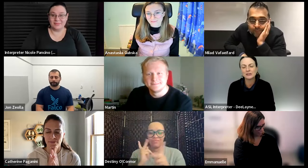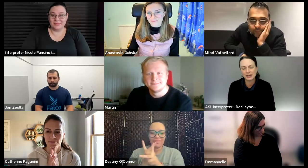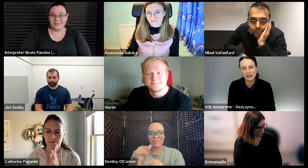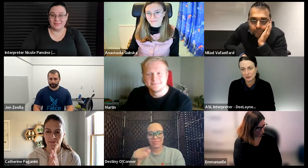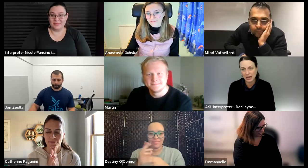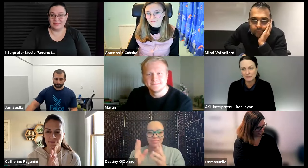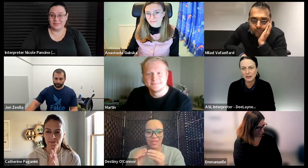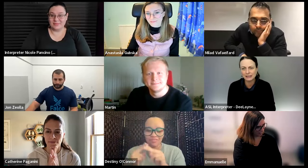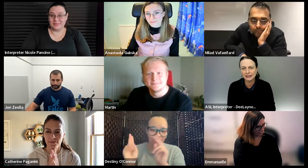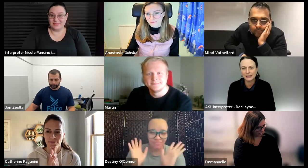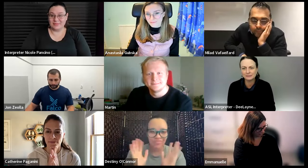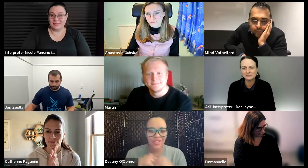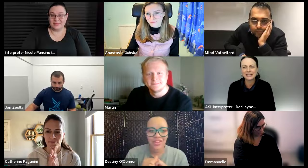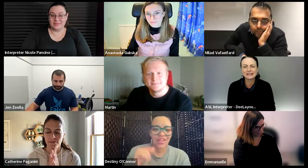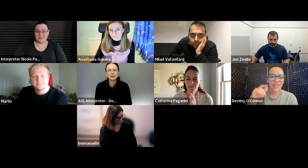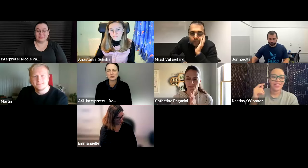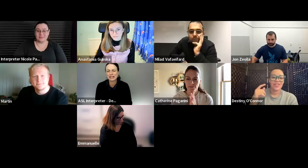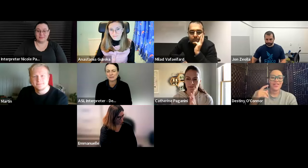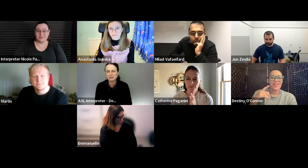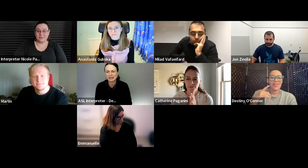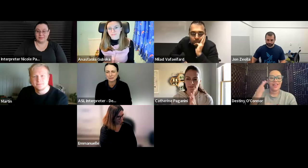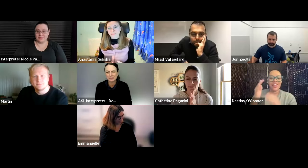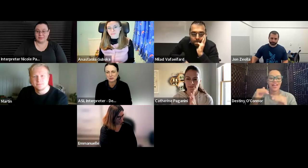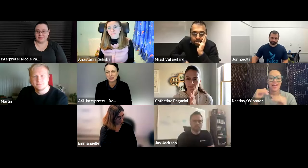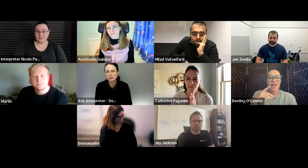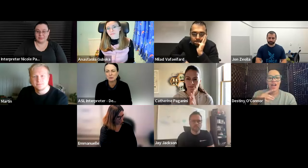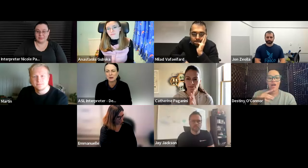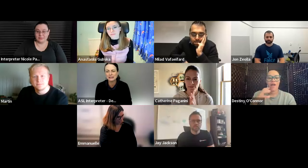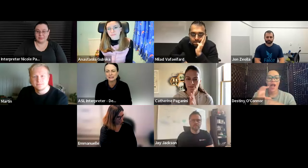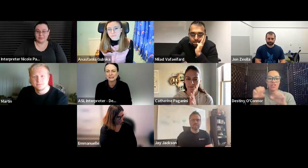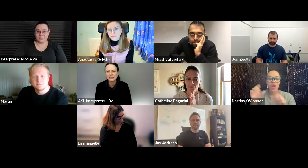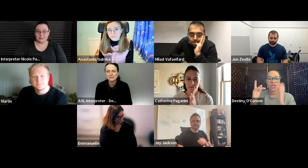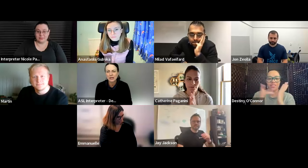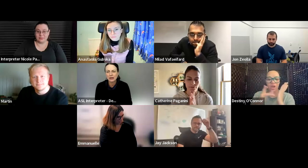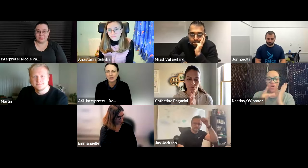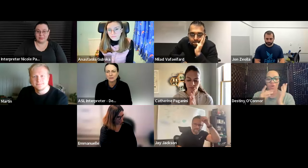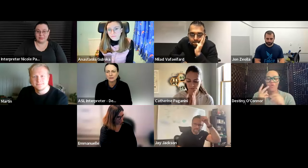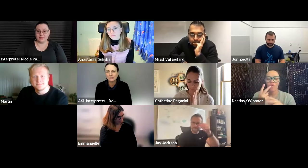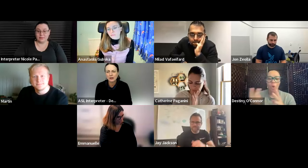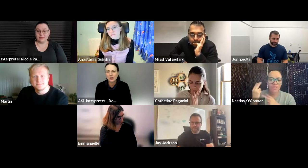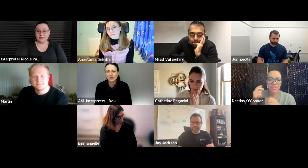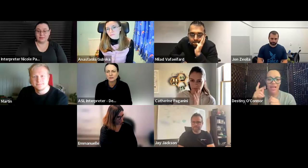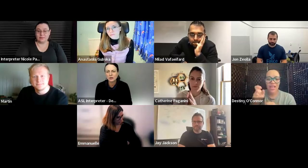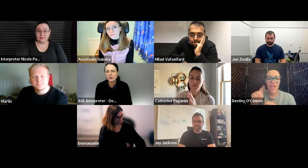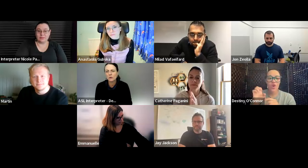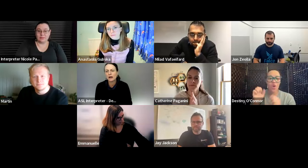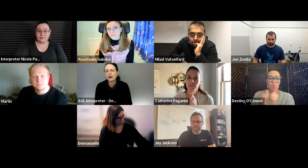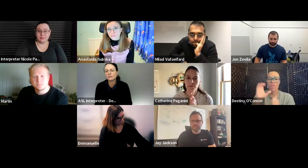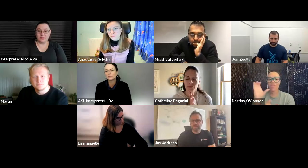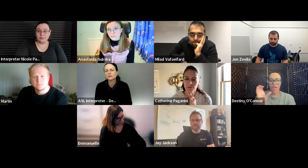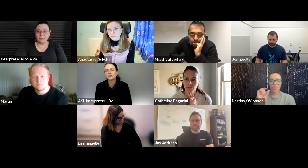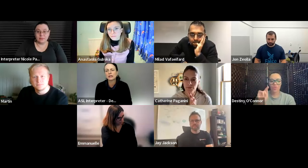i'll do that another time but um i just want to keep this meeting as brief as possible but um also